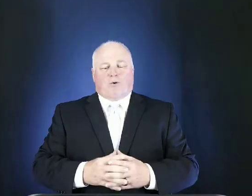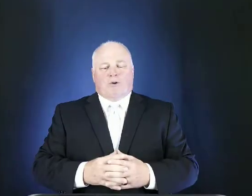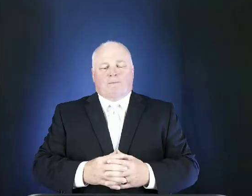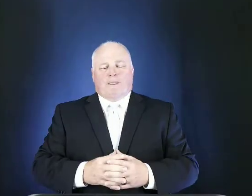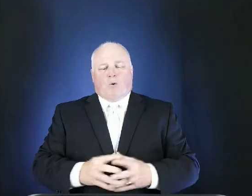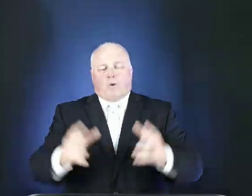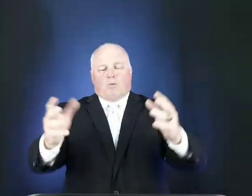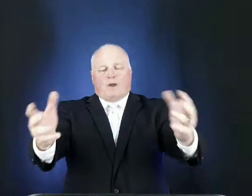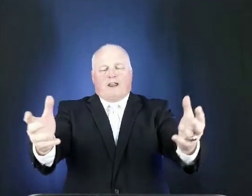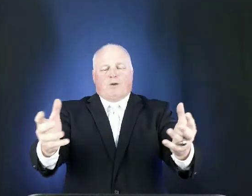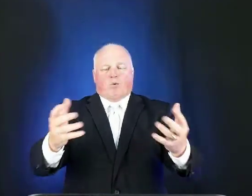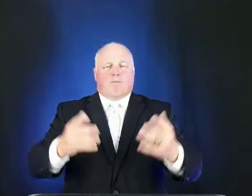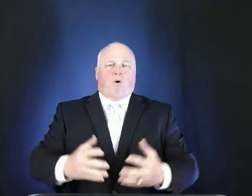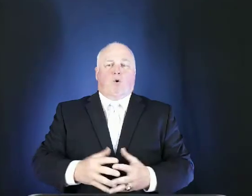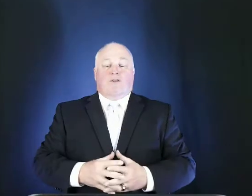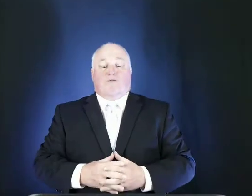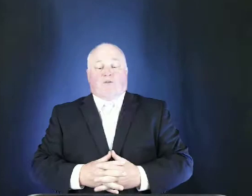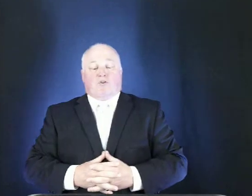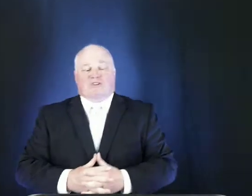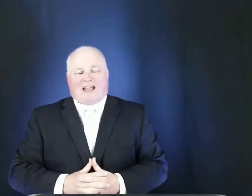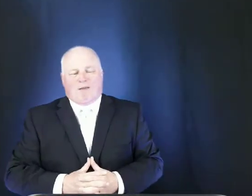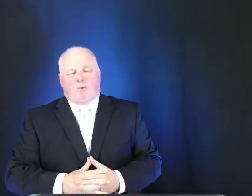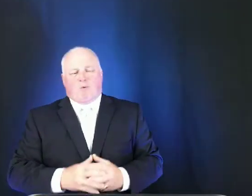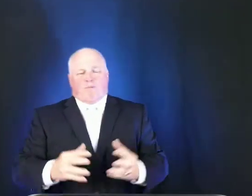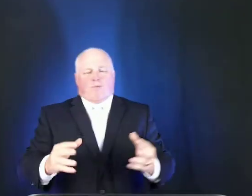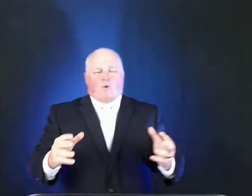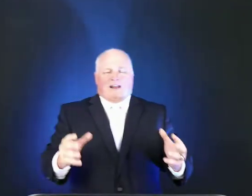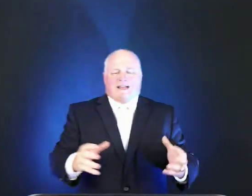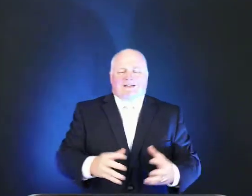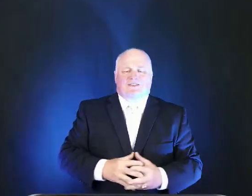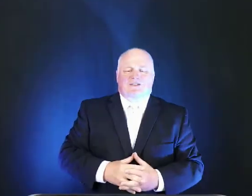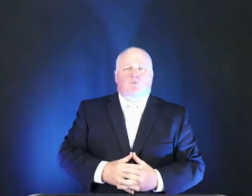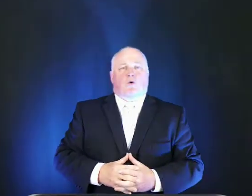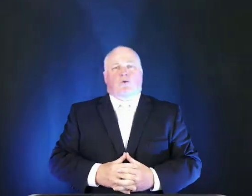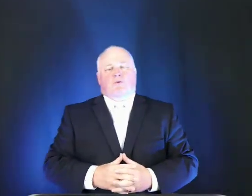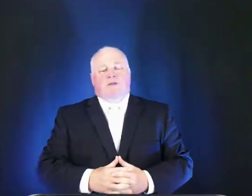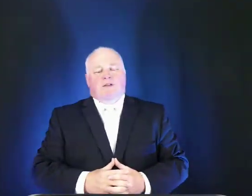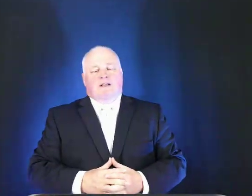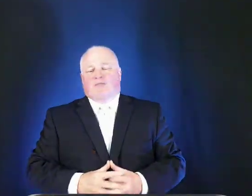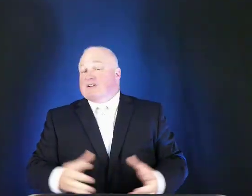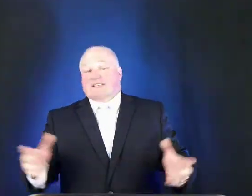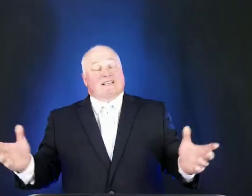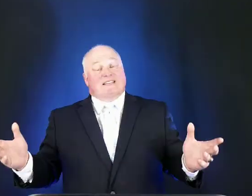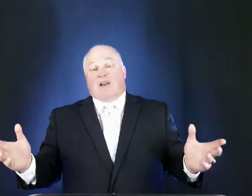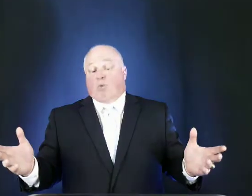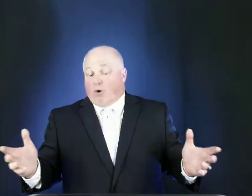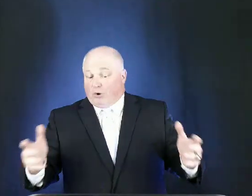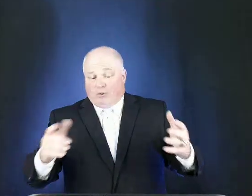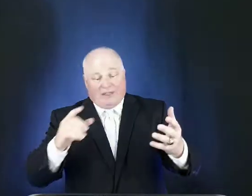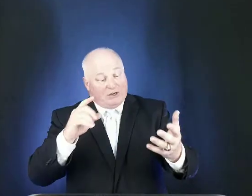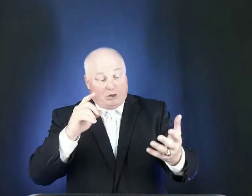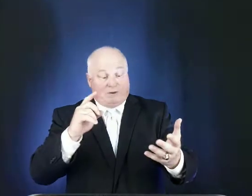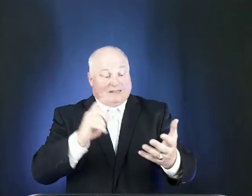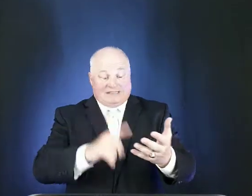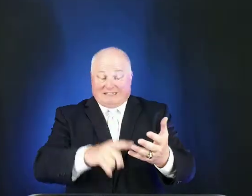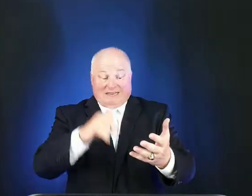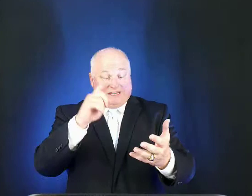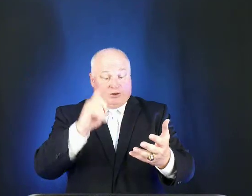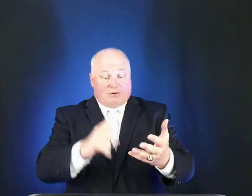when we were born the first time we were born into this world this is a world that you can see you can